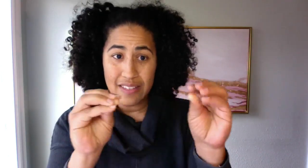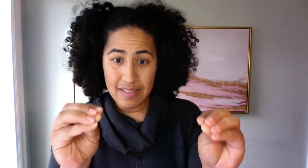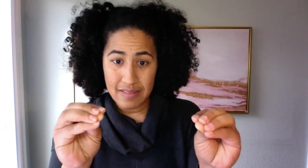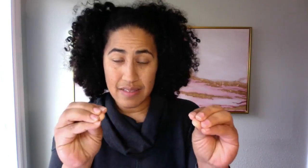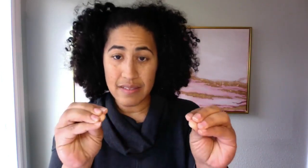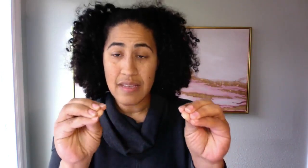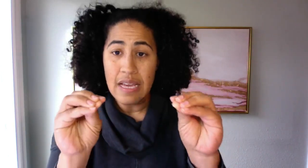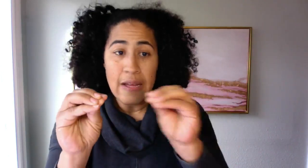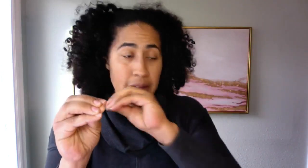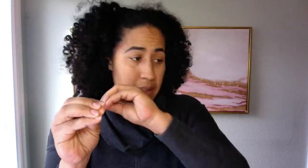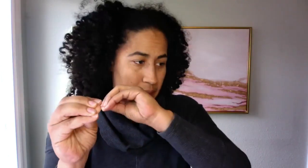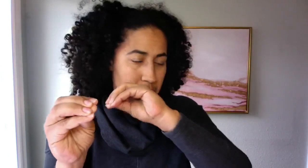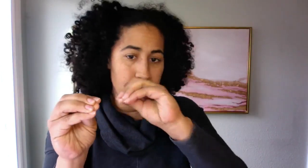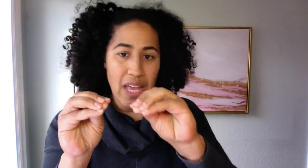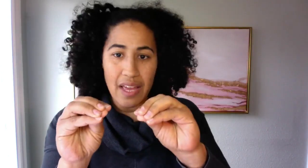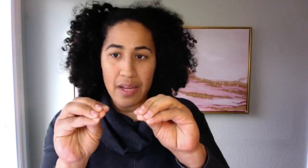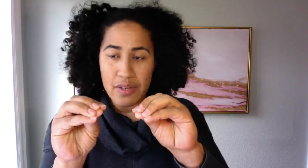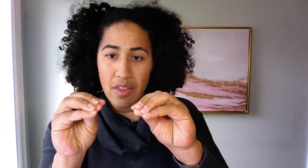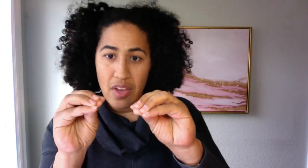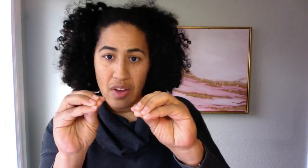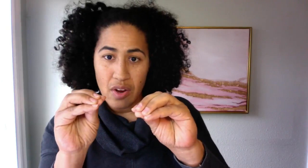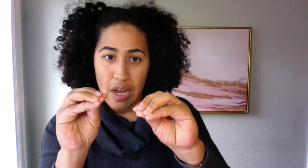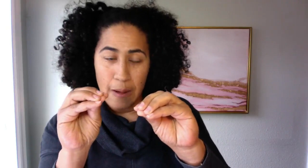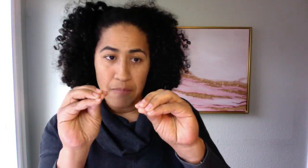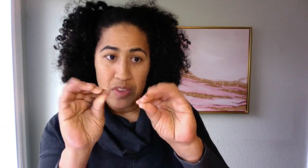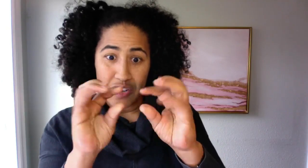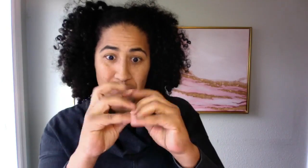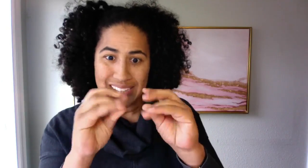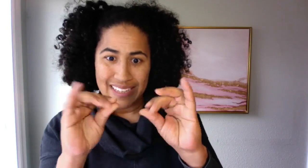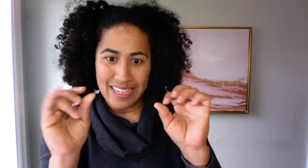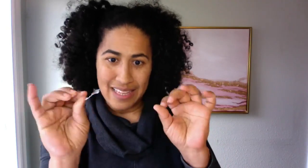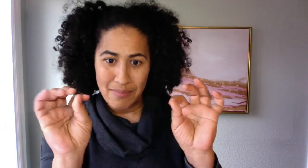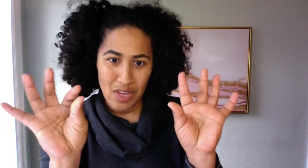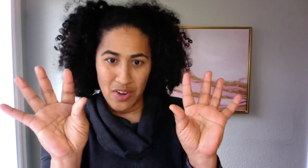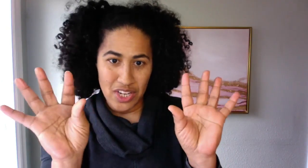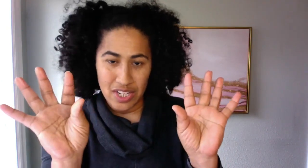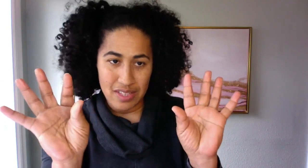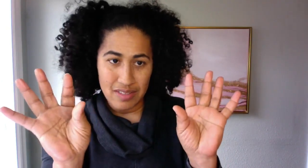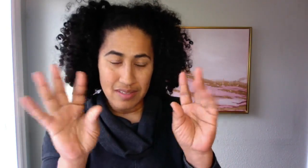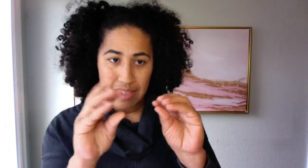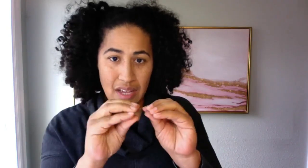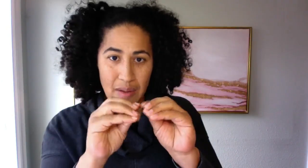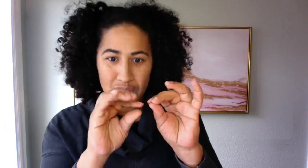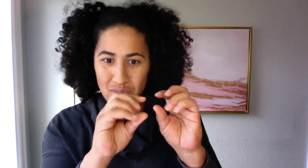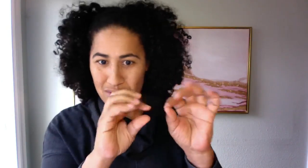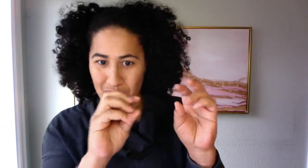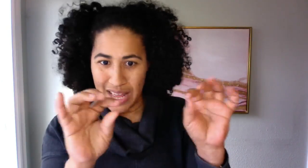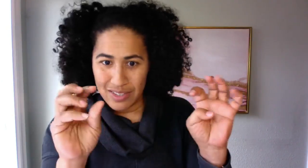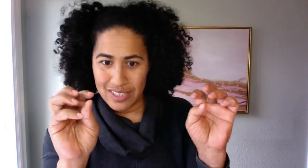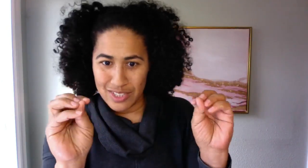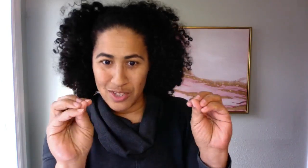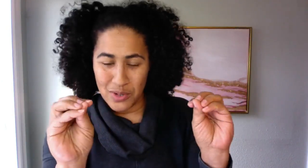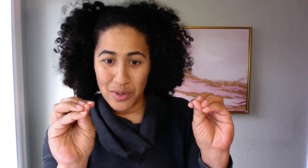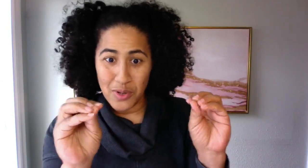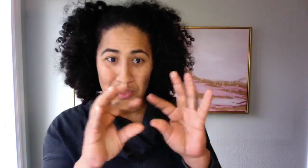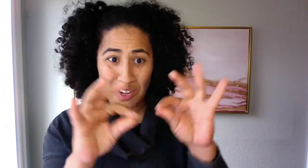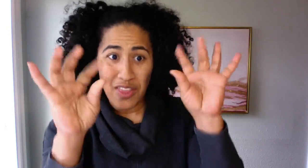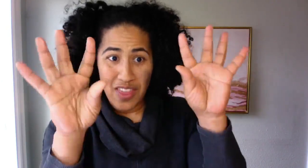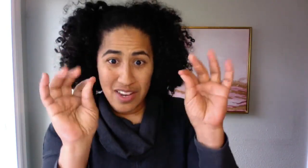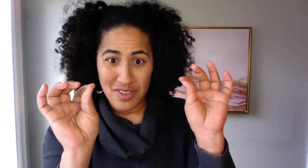senses and they're, um, they're translating them. They're very good at this. Um, so you don't actually need to know what your emotions are. They do,